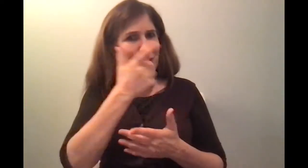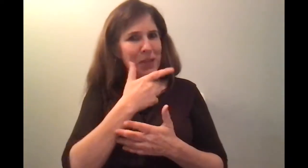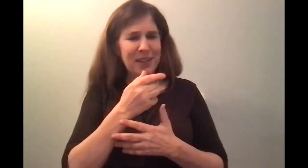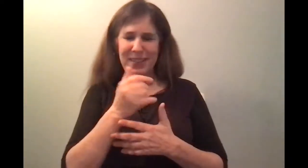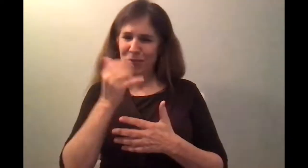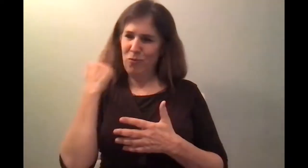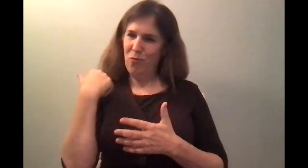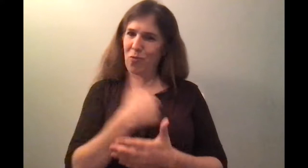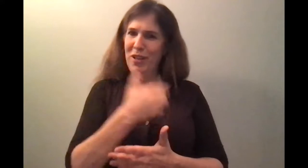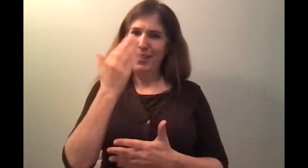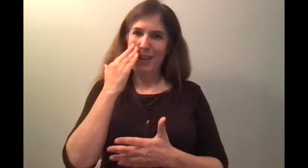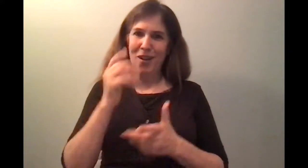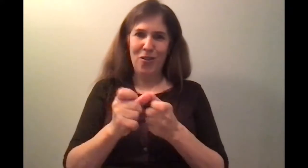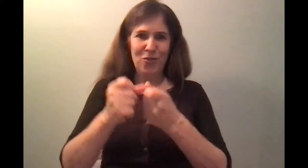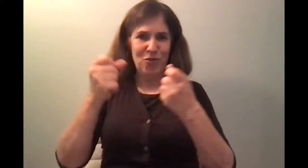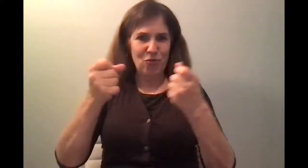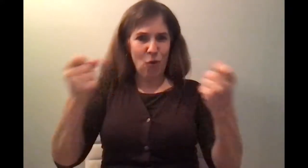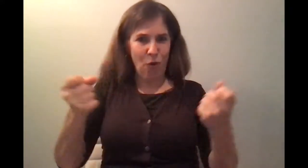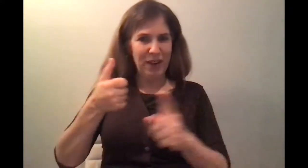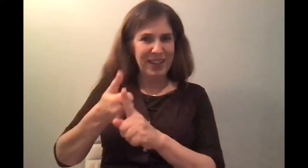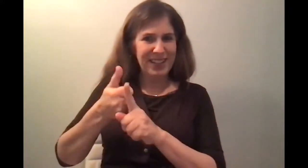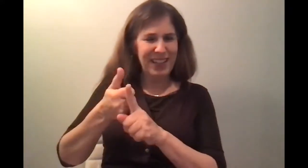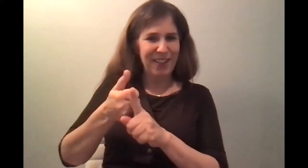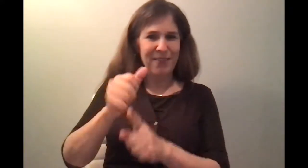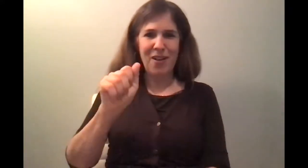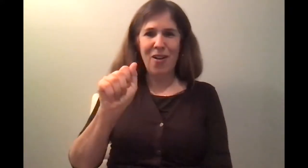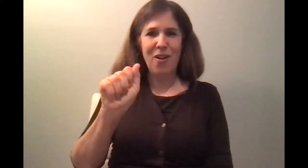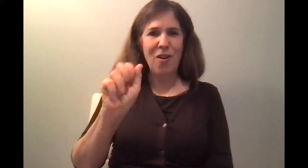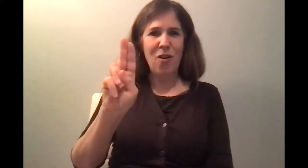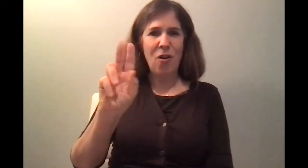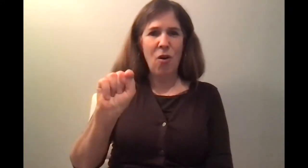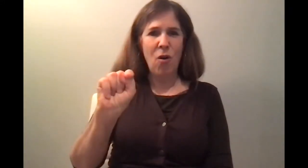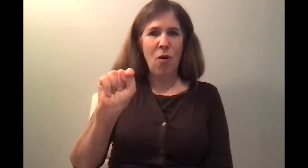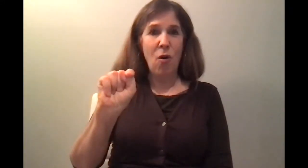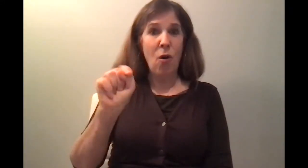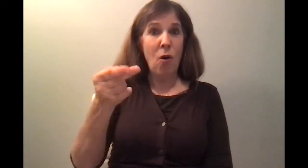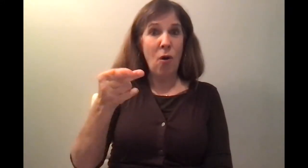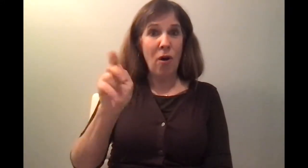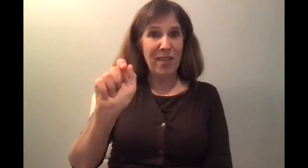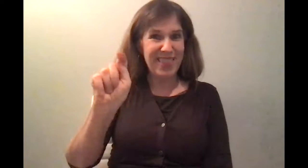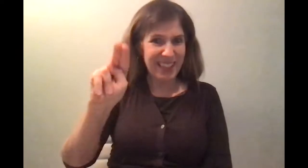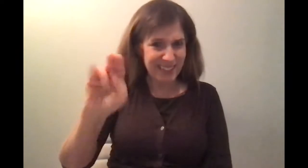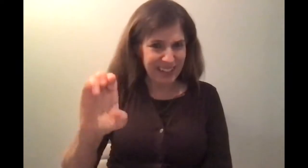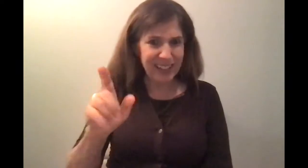because we know that it couldn't, with all these rules, it couldn't have changed. So what we have to date, even till today, we believe to be authentic and